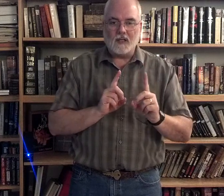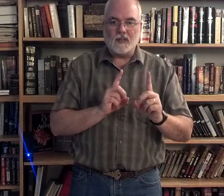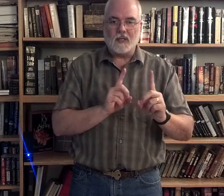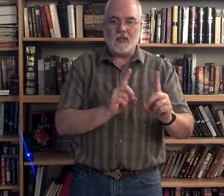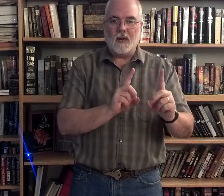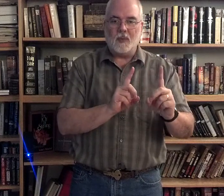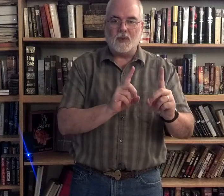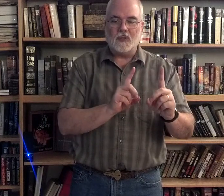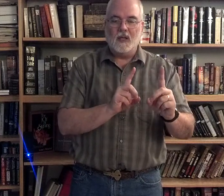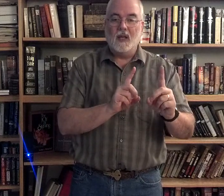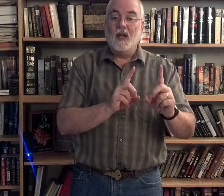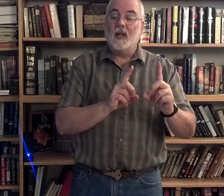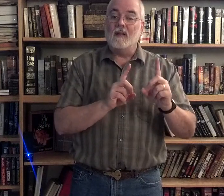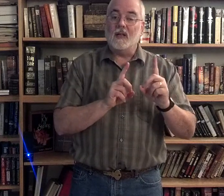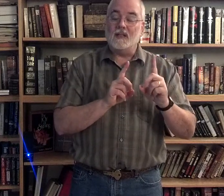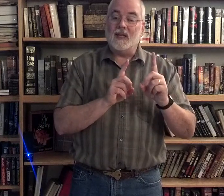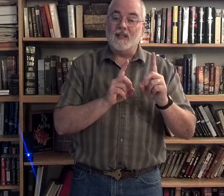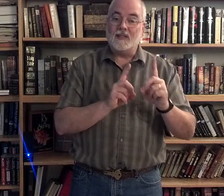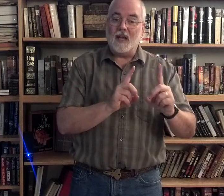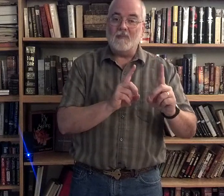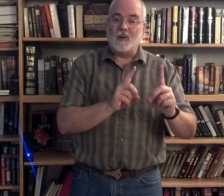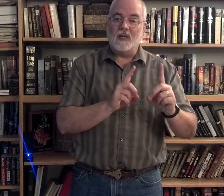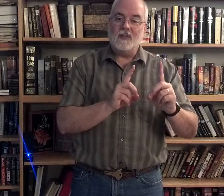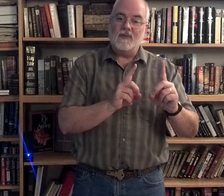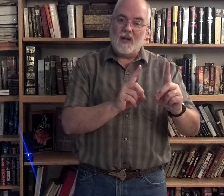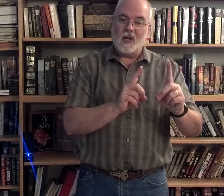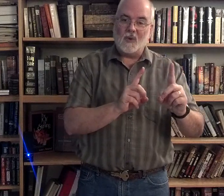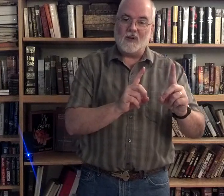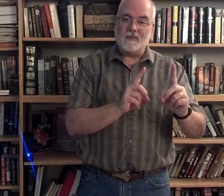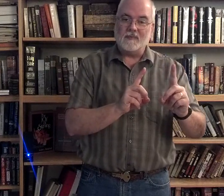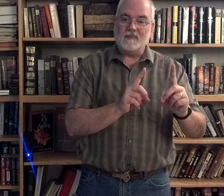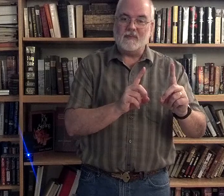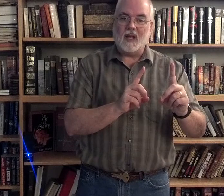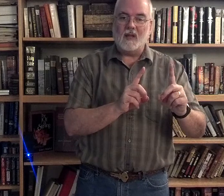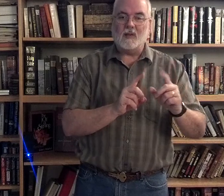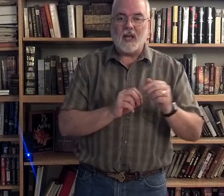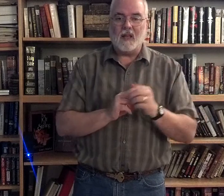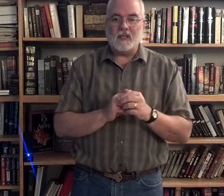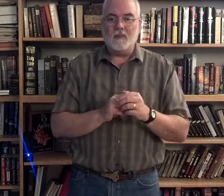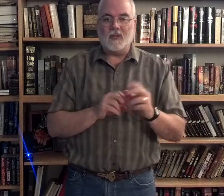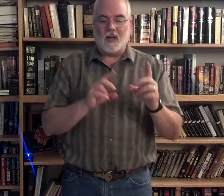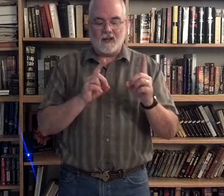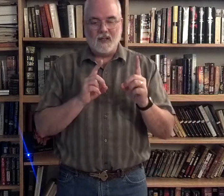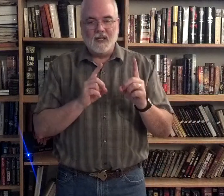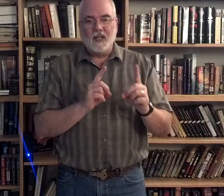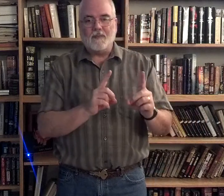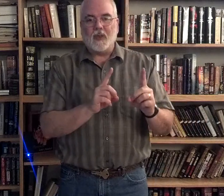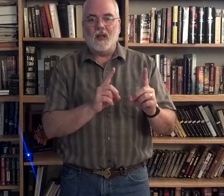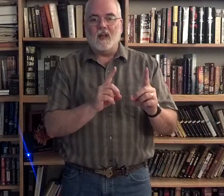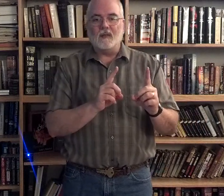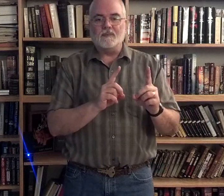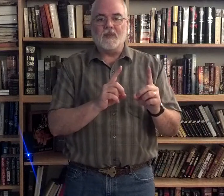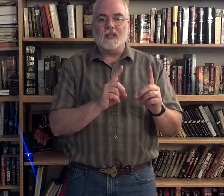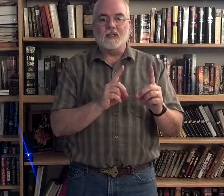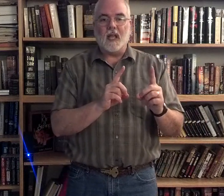disciples. Because a disciple is a follower. Okay? It's kind of the same sign. The disciples'